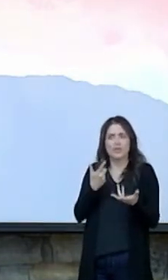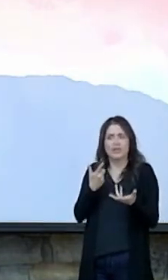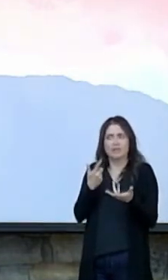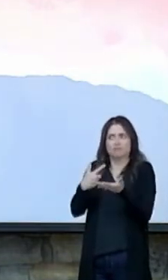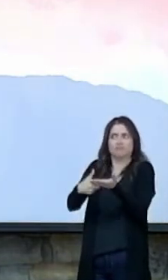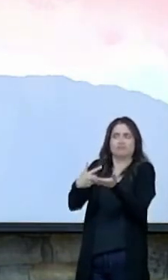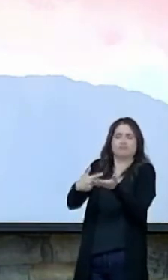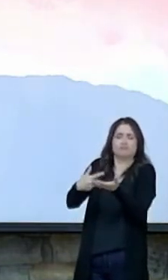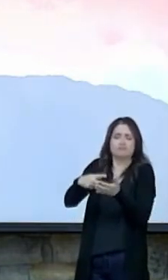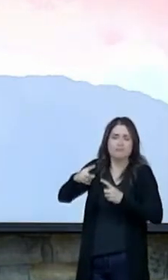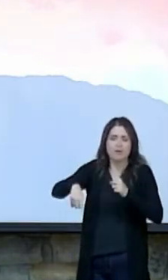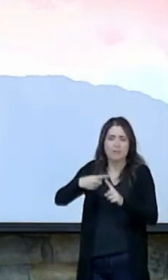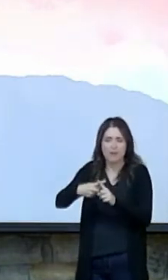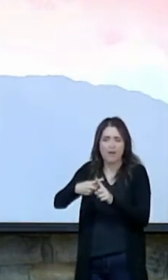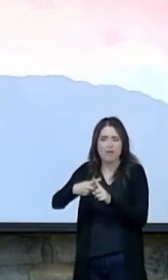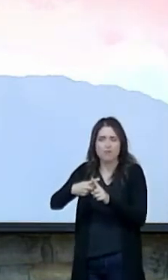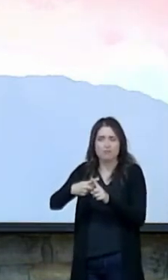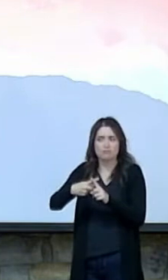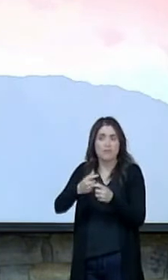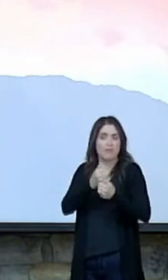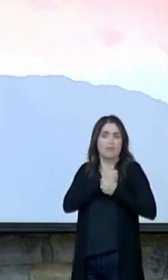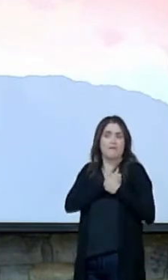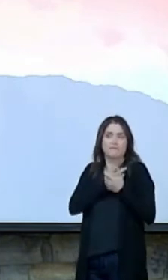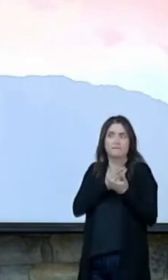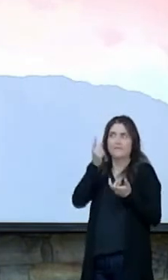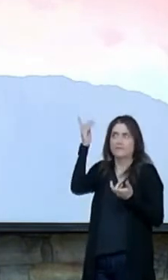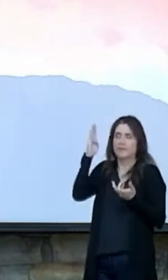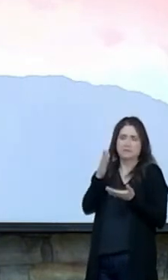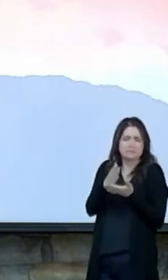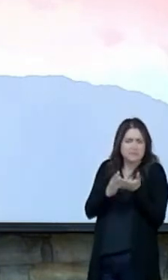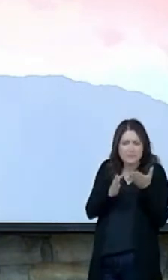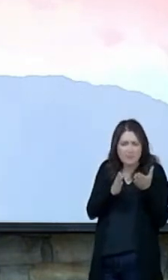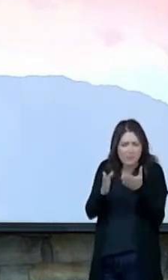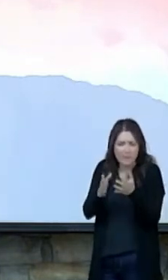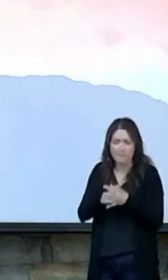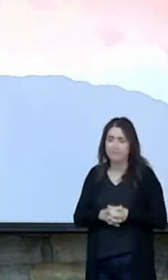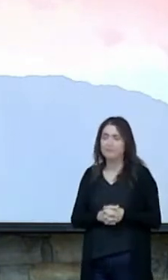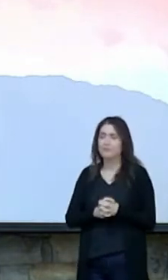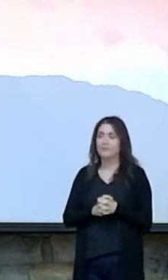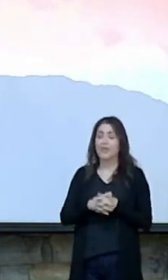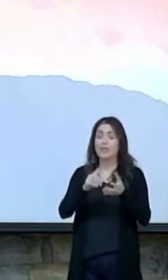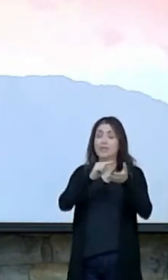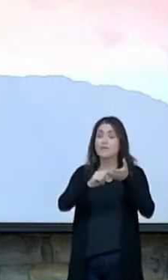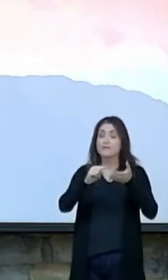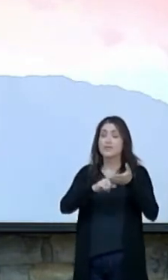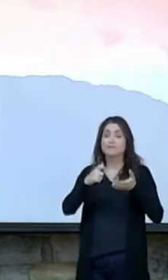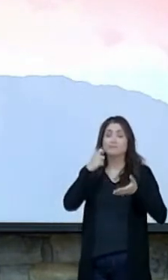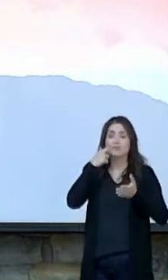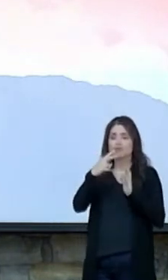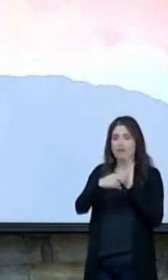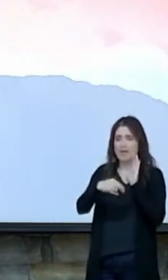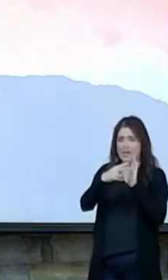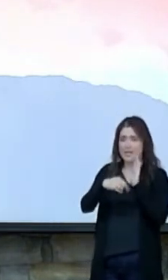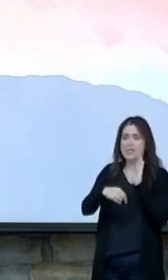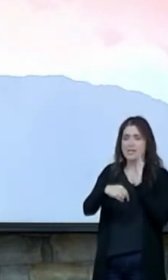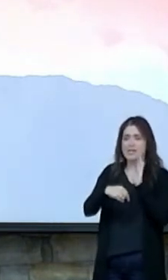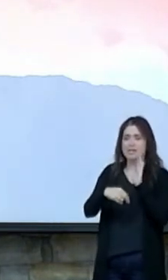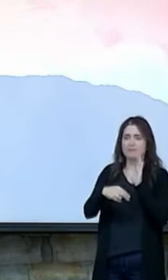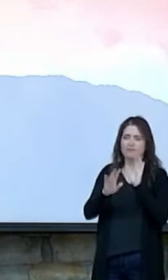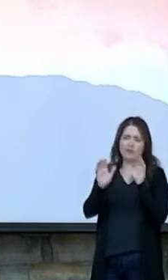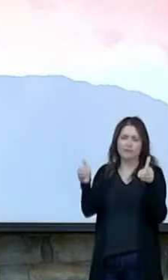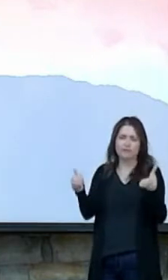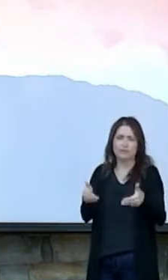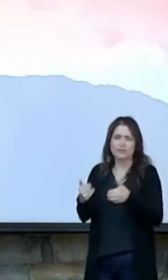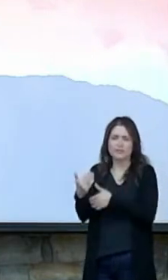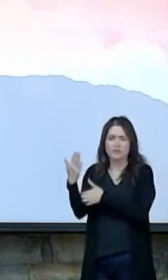talk about the love of God in some way. The verses that I read by way of our introduction this